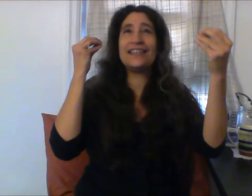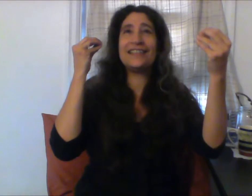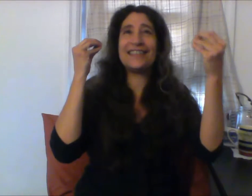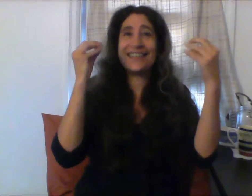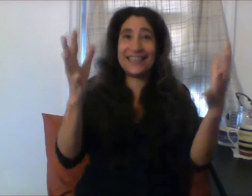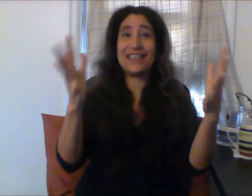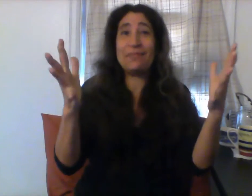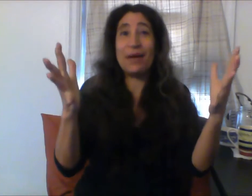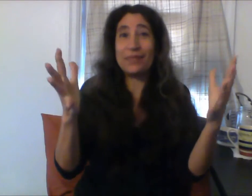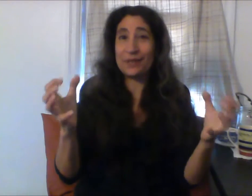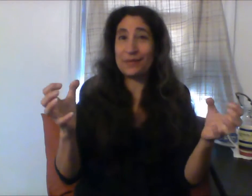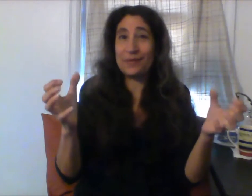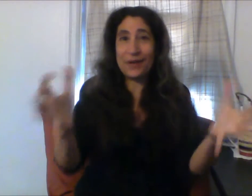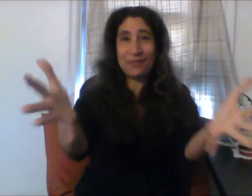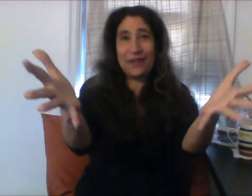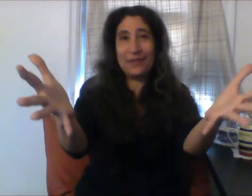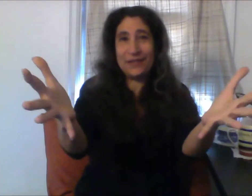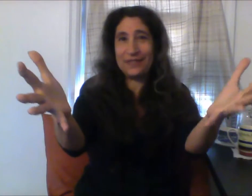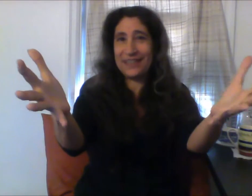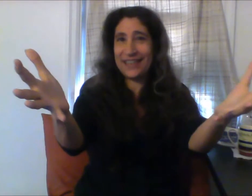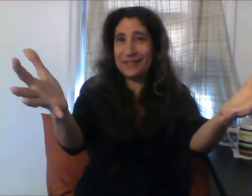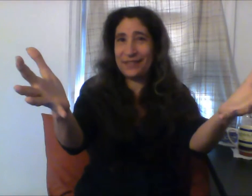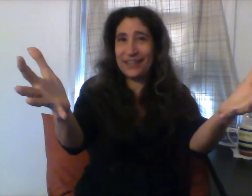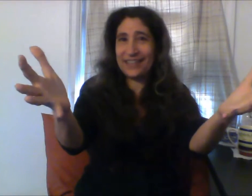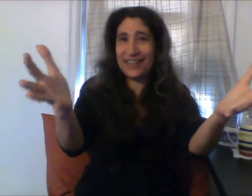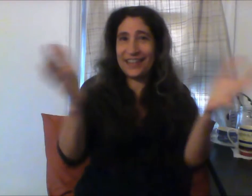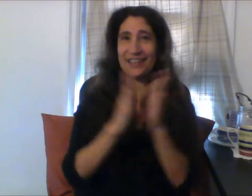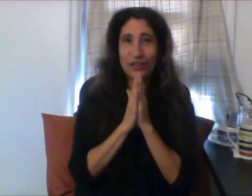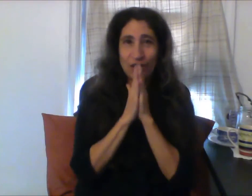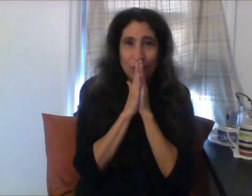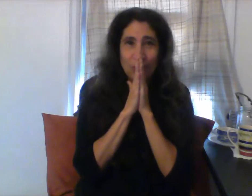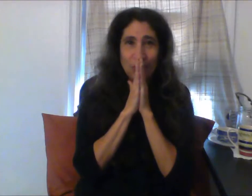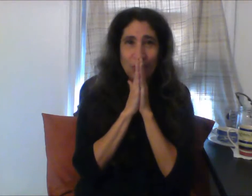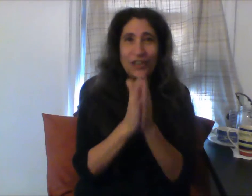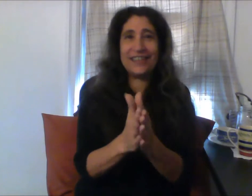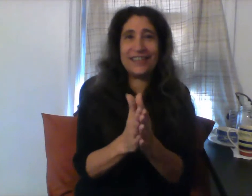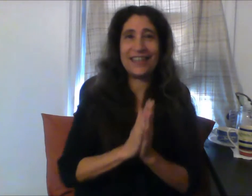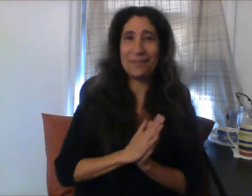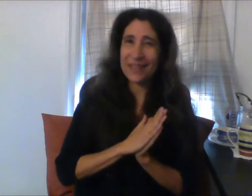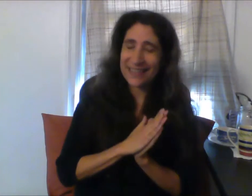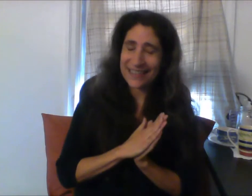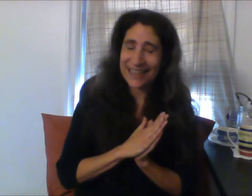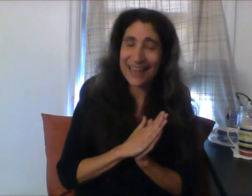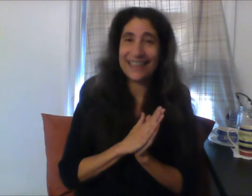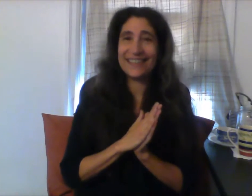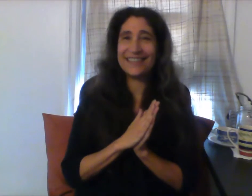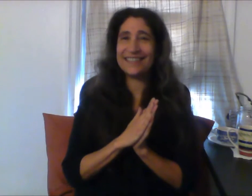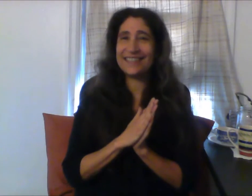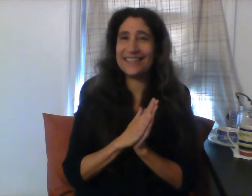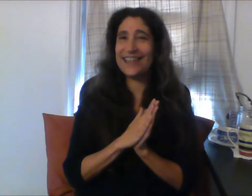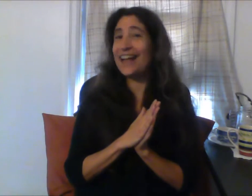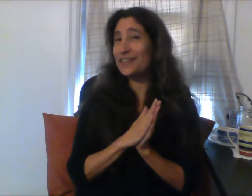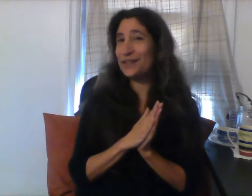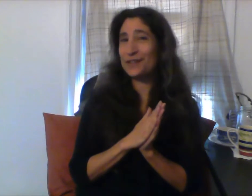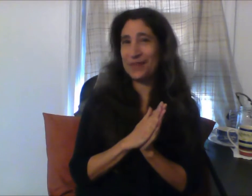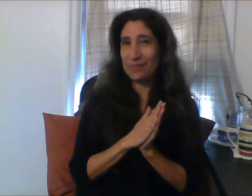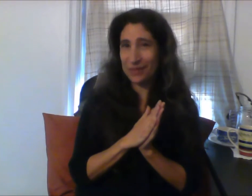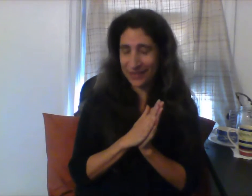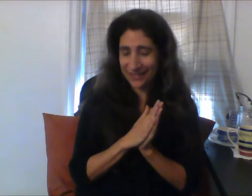Just keep up the good work. My wonderful light work is on this earth. Namaste. I'll talk to you in a moment.